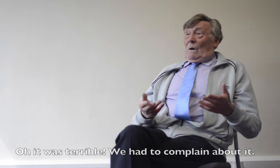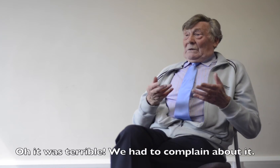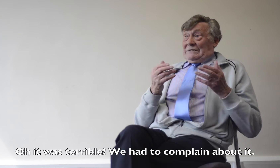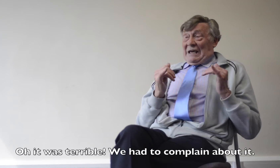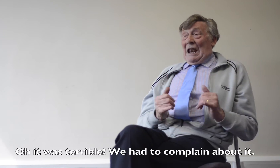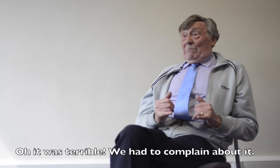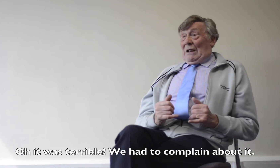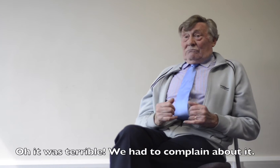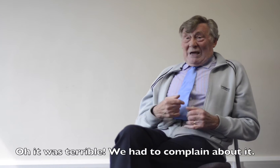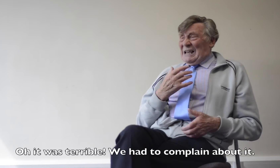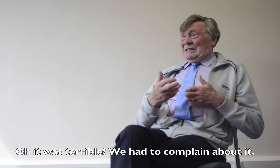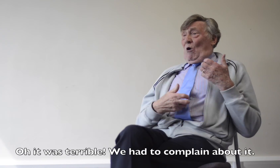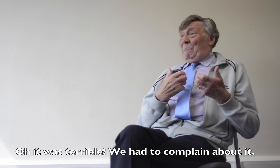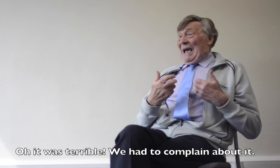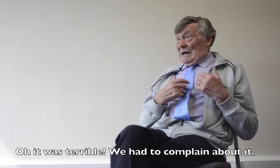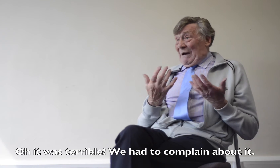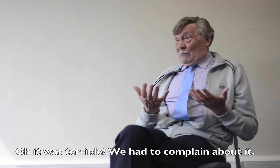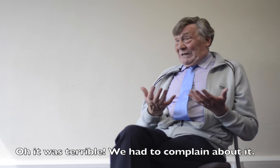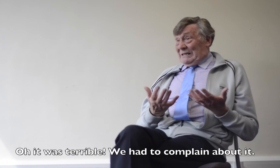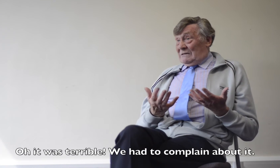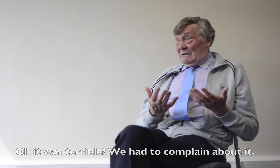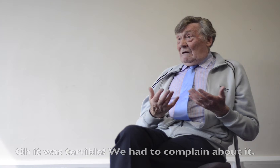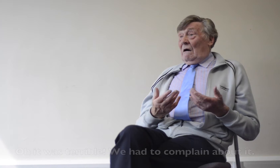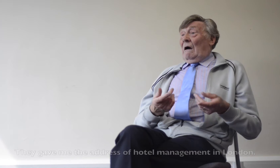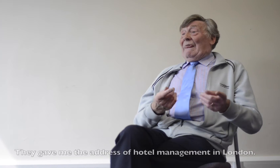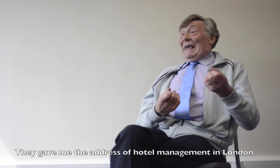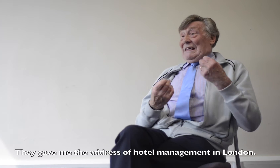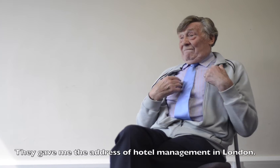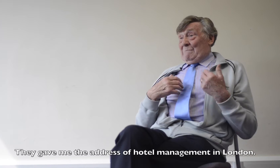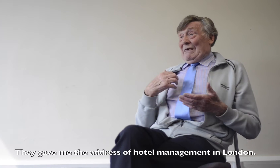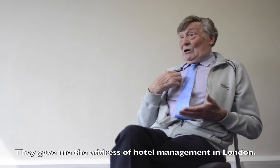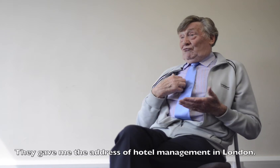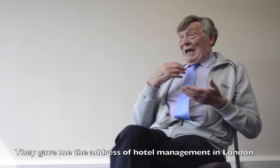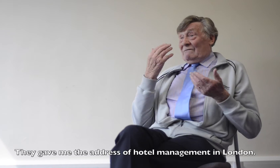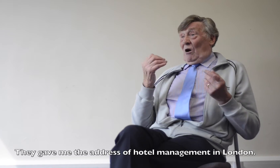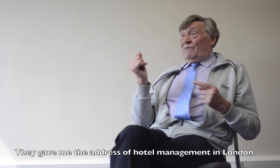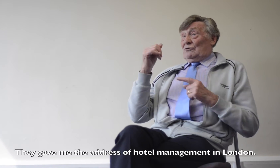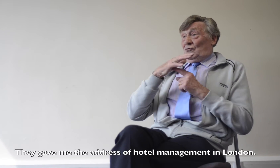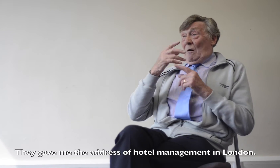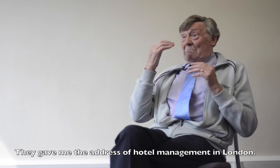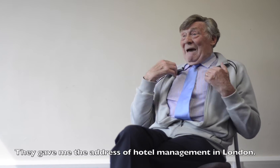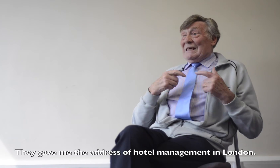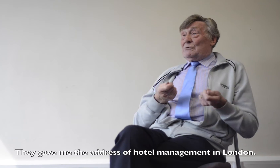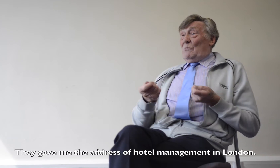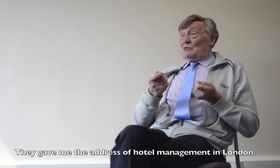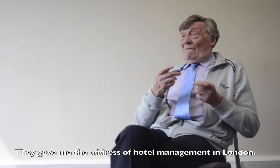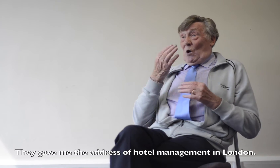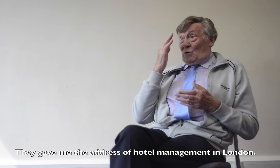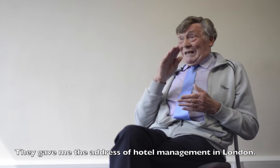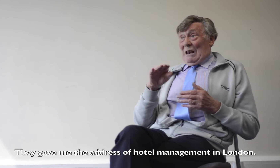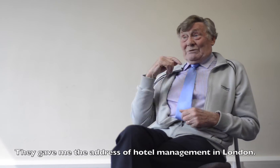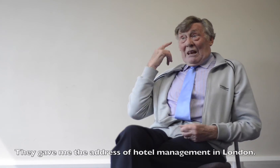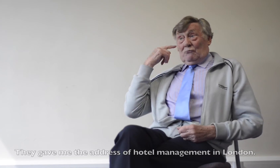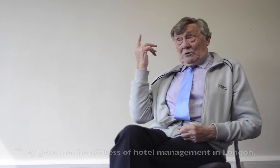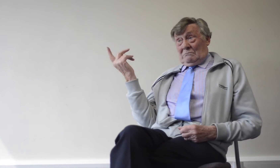oh, it's a telebag, I complained about it, they gave me the address of the management of the hotel, it's in London,